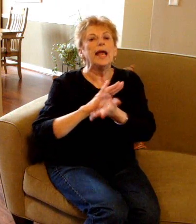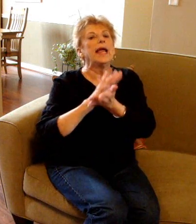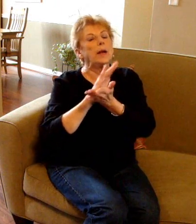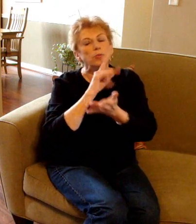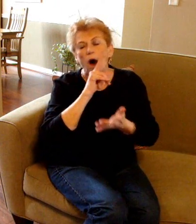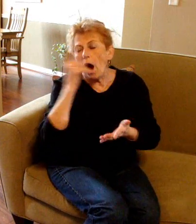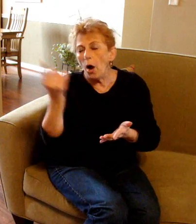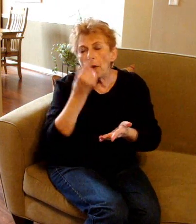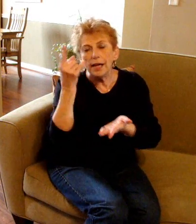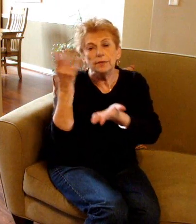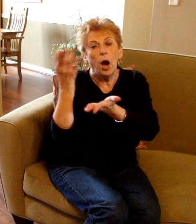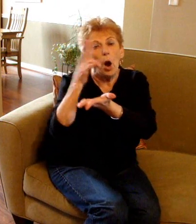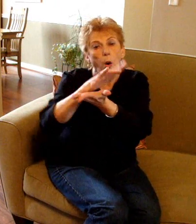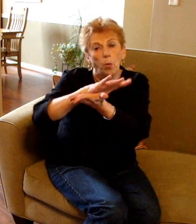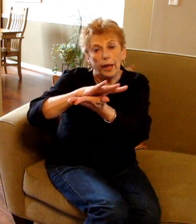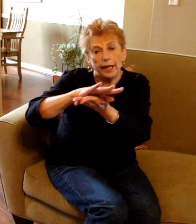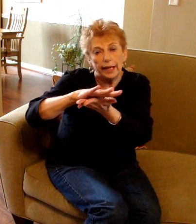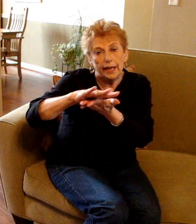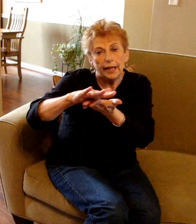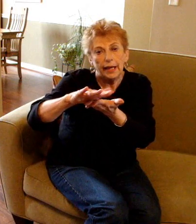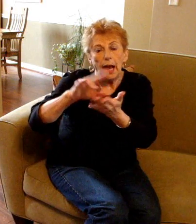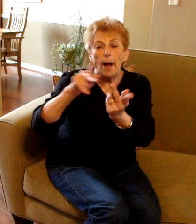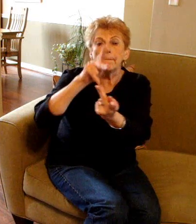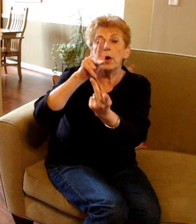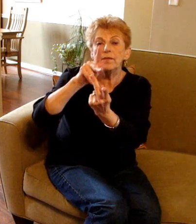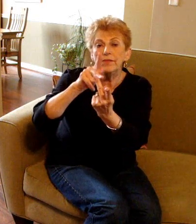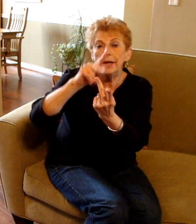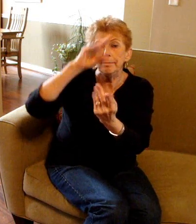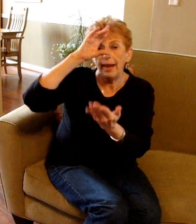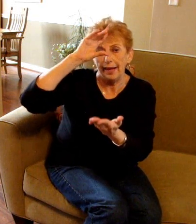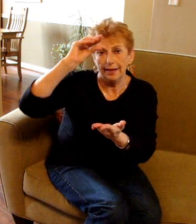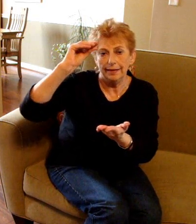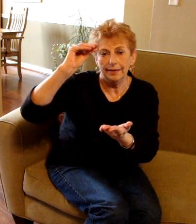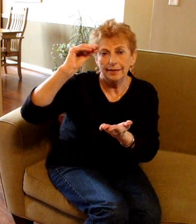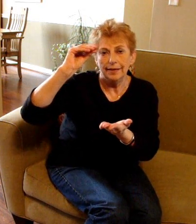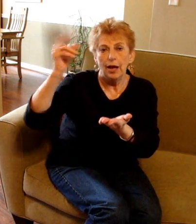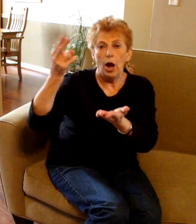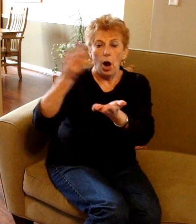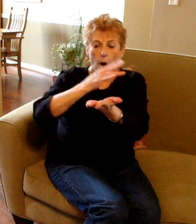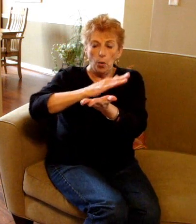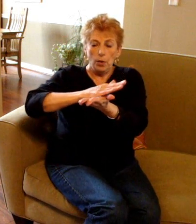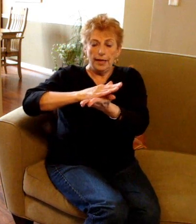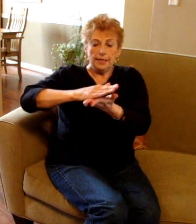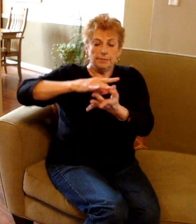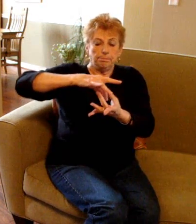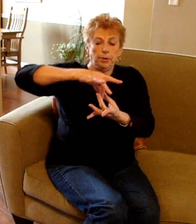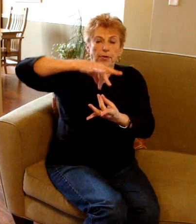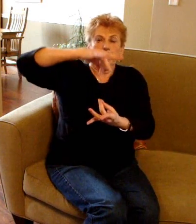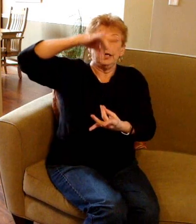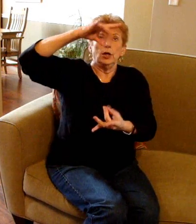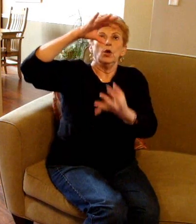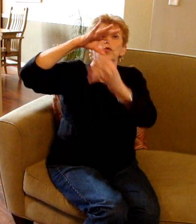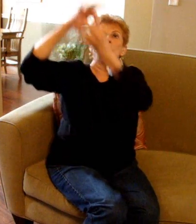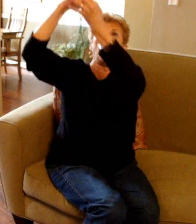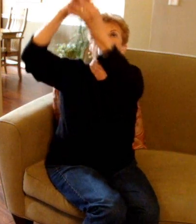He was always holy. A perfect man. Holy Holy Spirit regarding